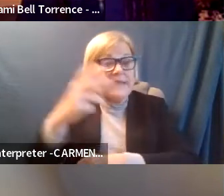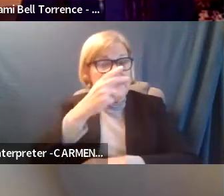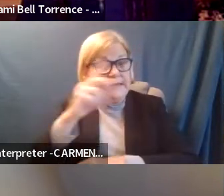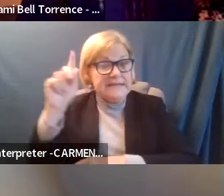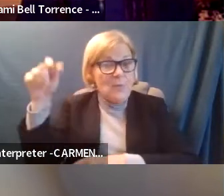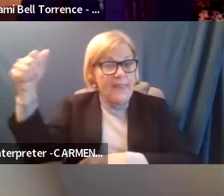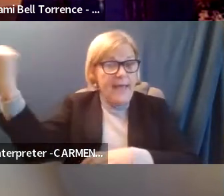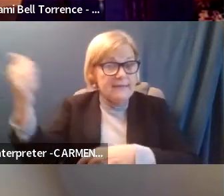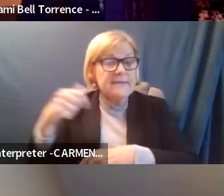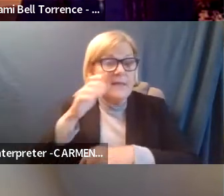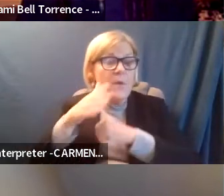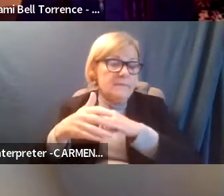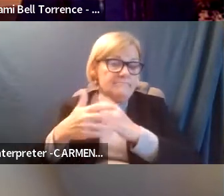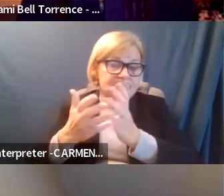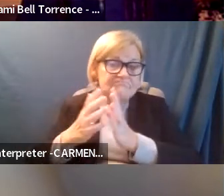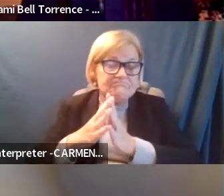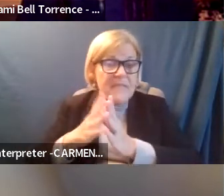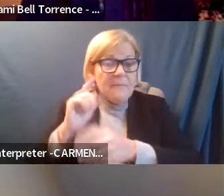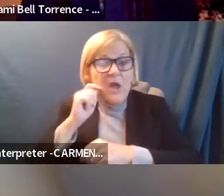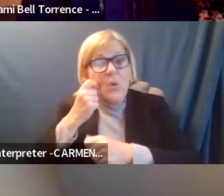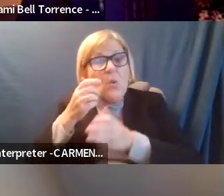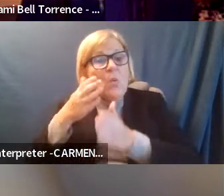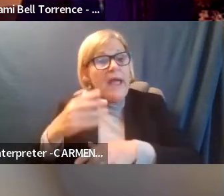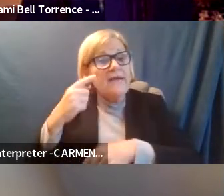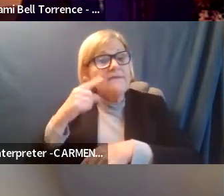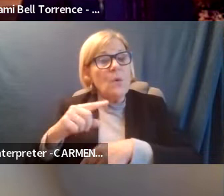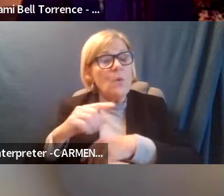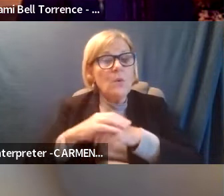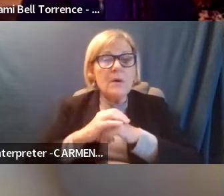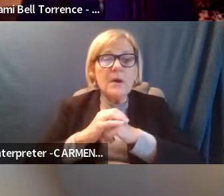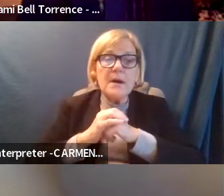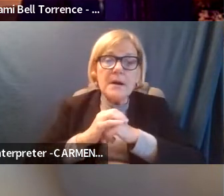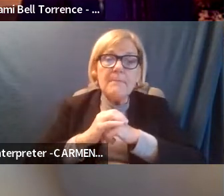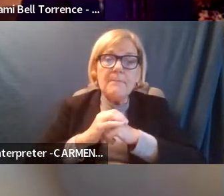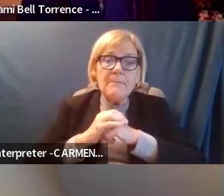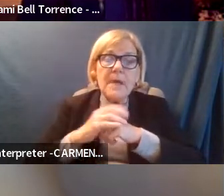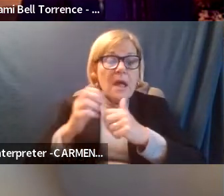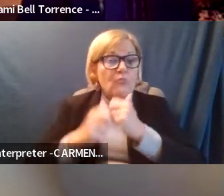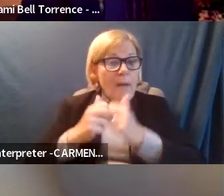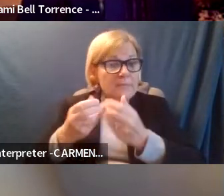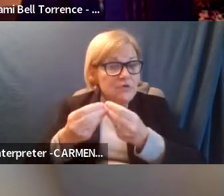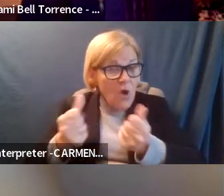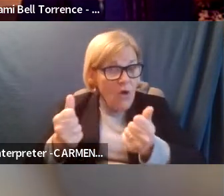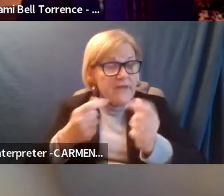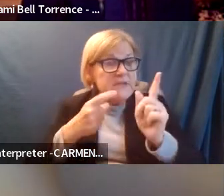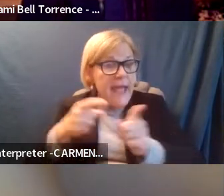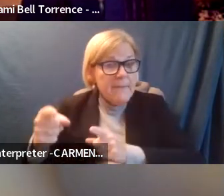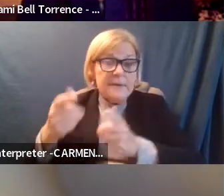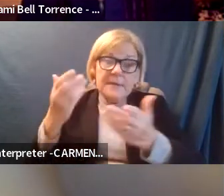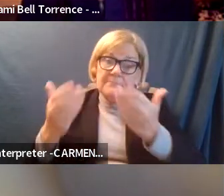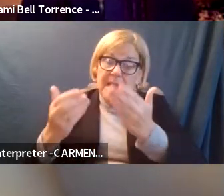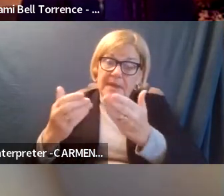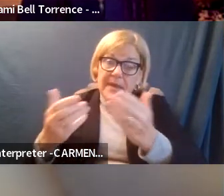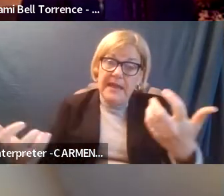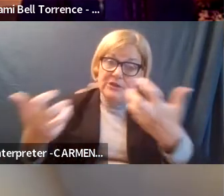it and it would just be a cool way for problem solving to be happening maybe in